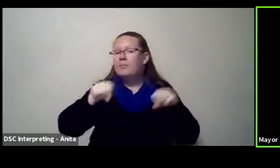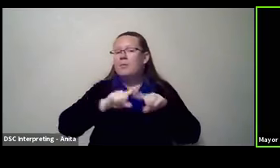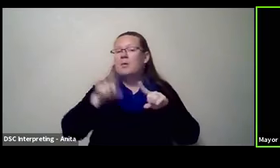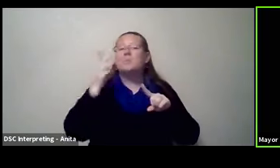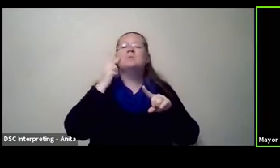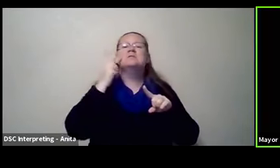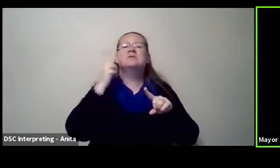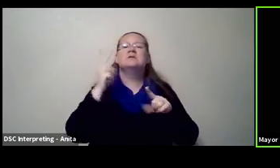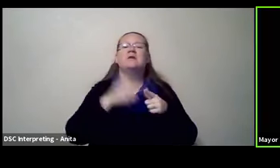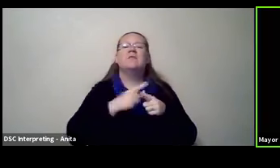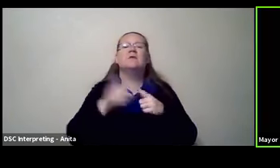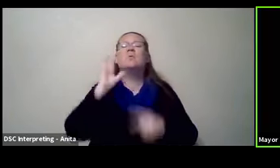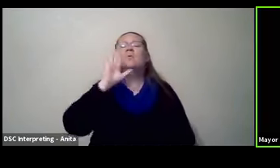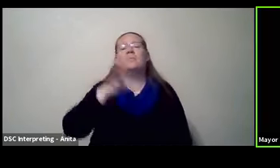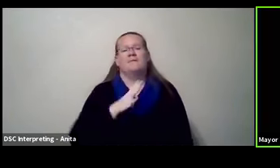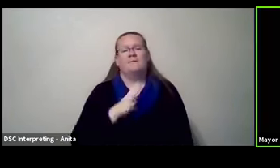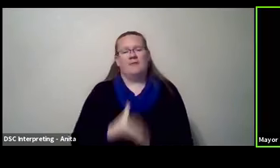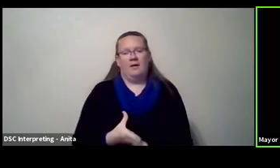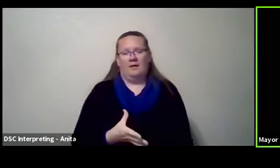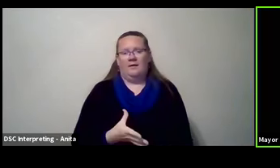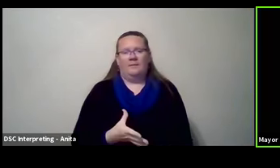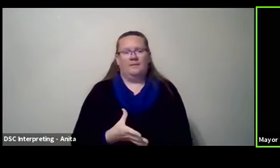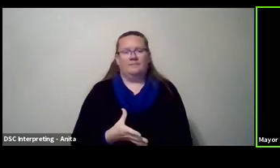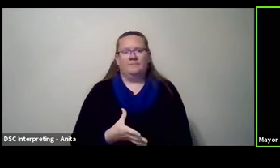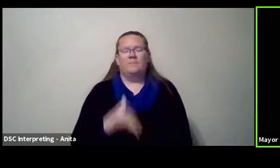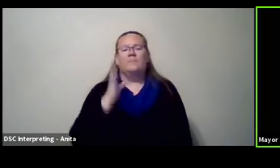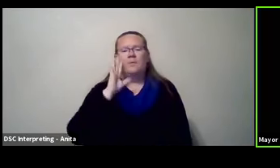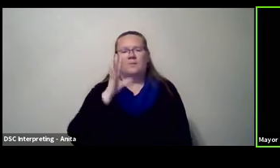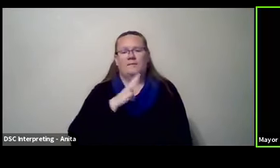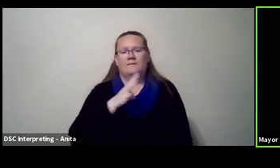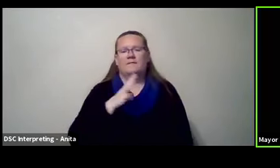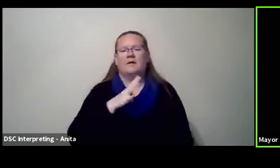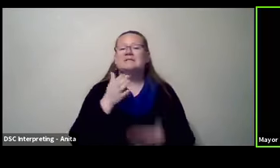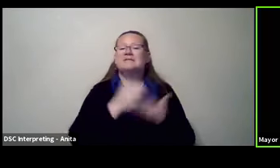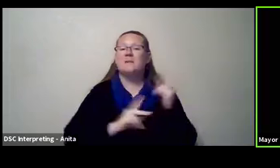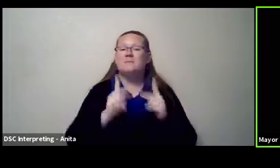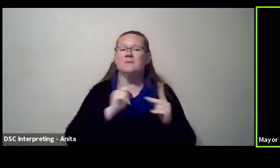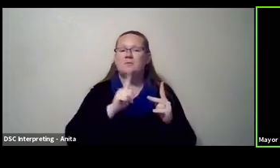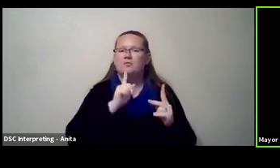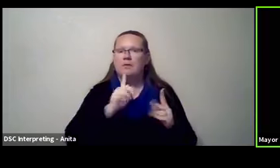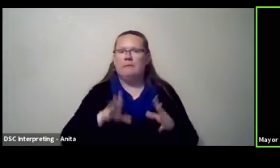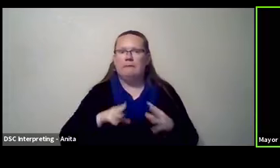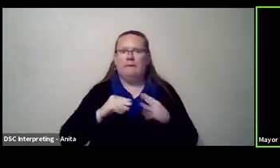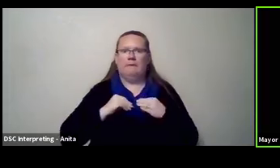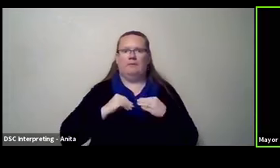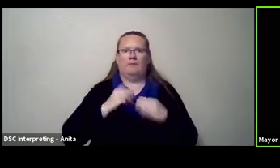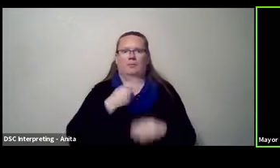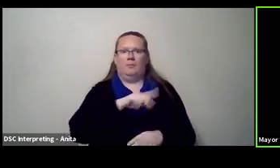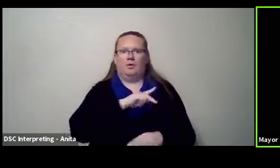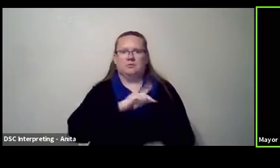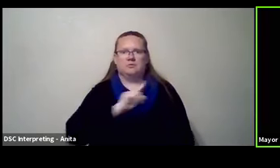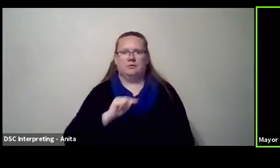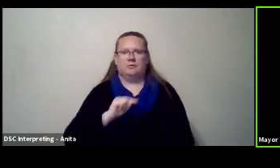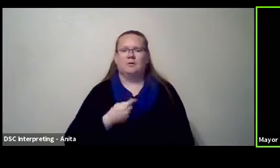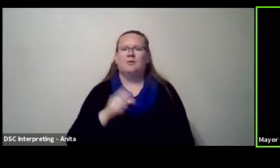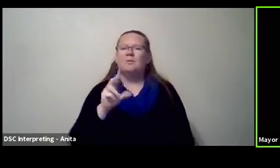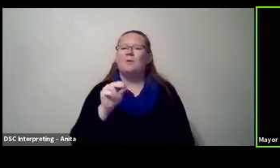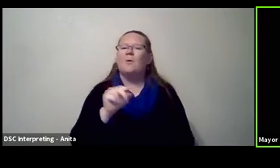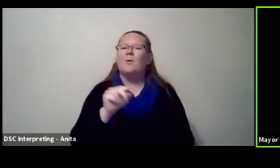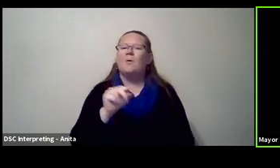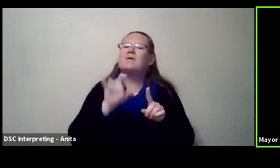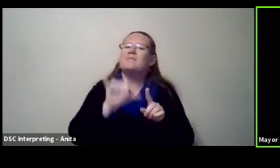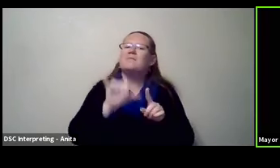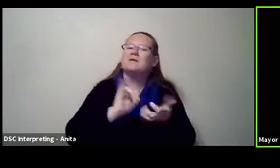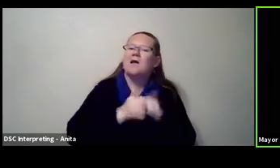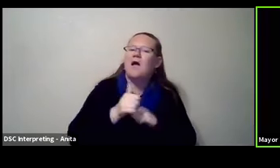fine. You know, this is, this really is, I know there's some people who really take this personally, but this is, this is how democracy works. It's okay.